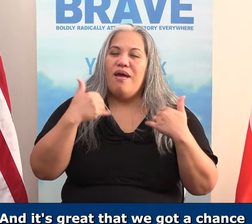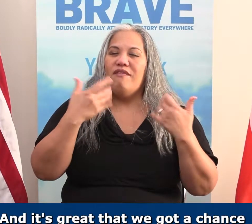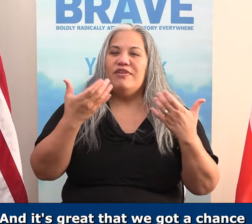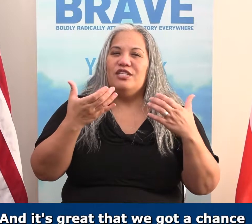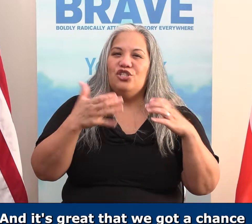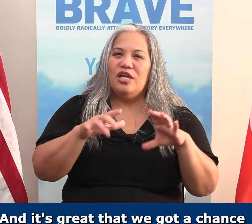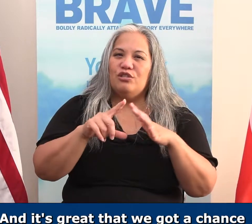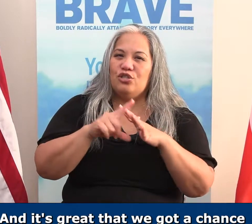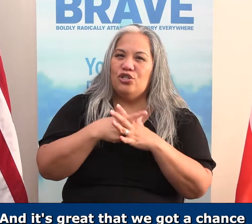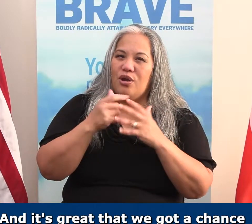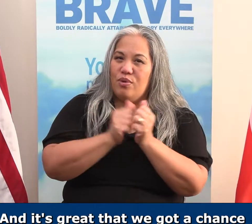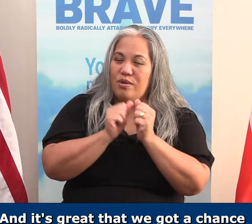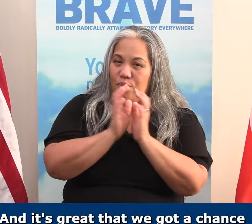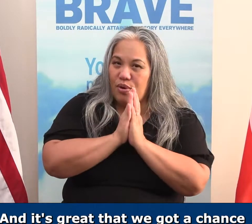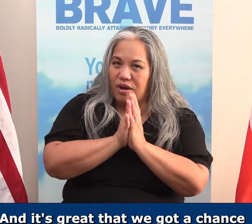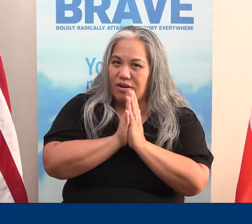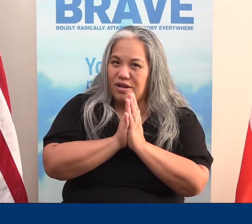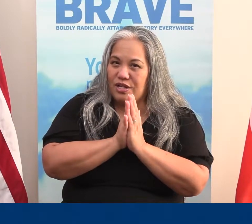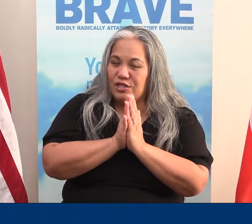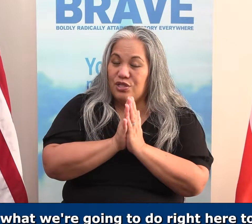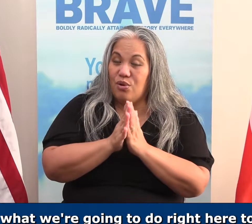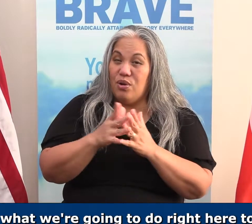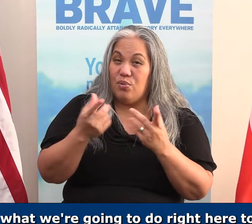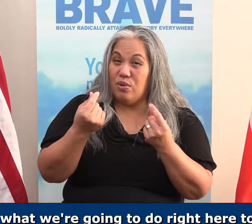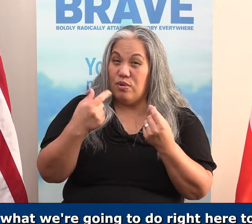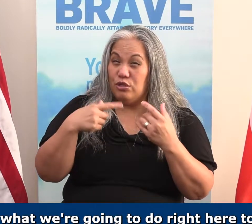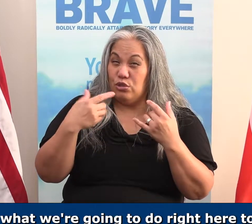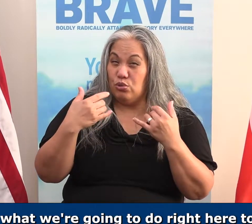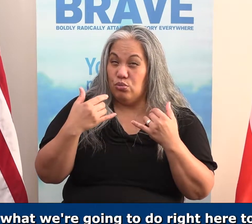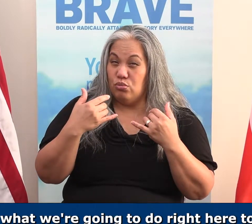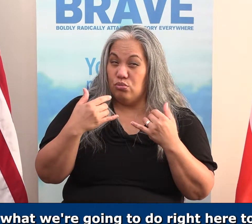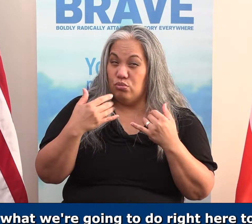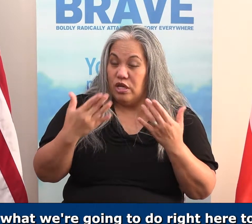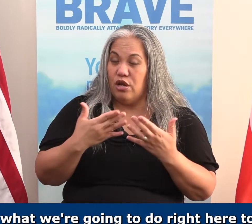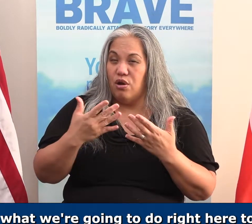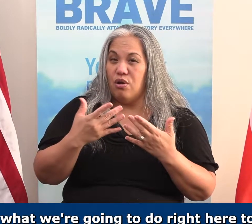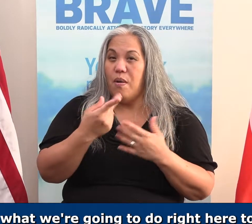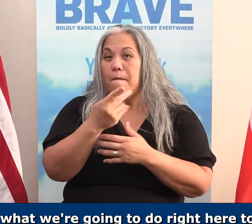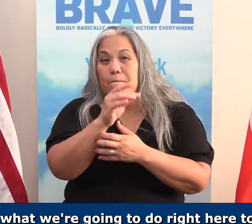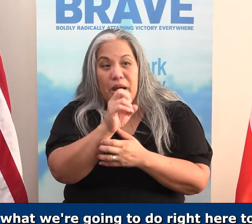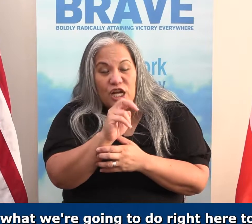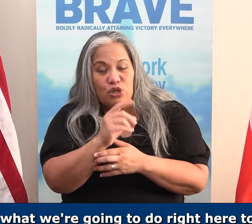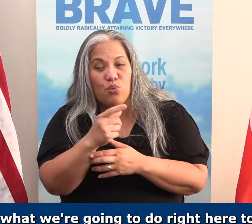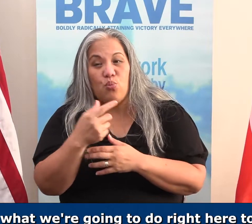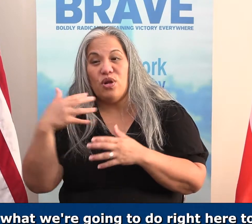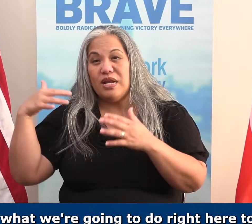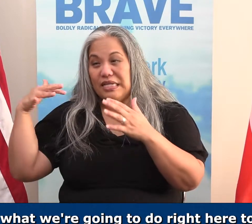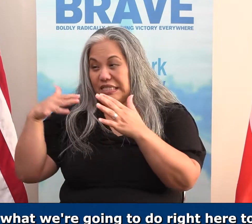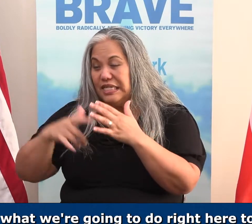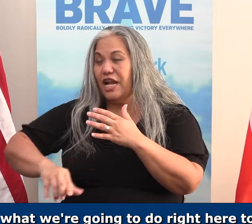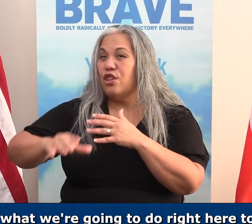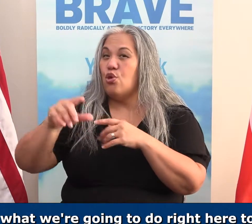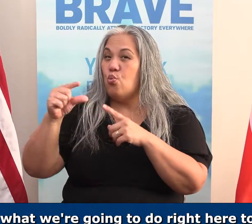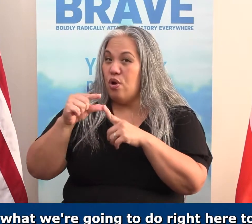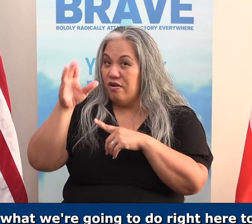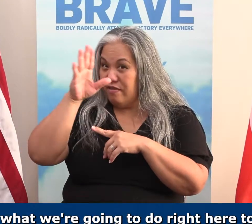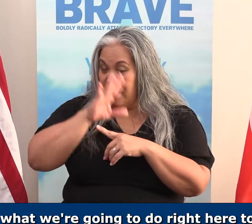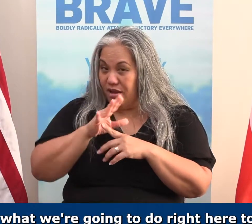we got a chance to be able to start with a prayer. And so, what we're going to do right here tonight, Poncho, is we're going to study the Word of God.